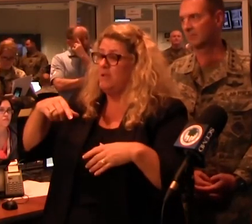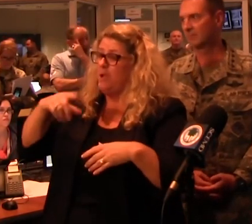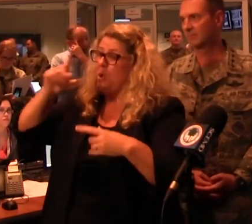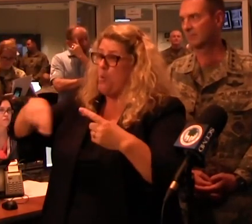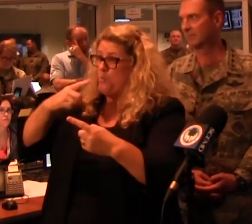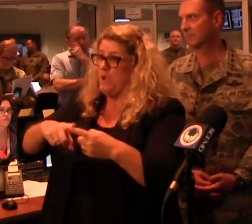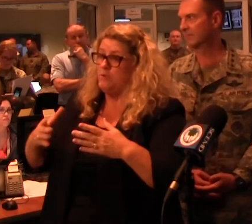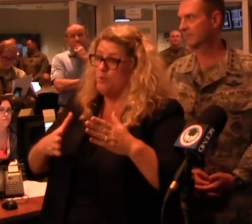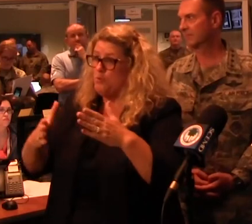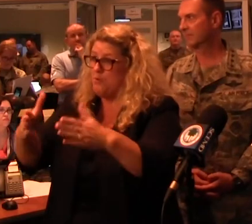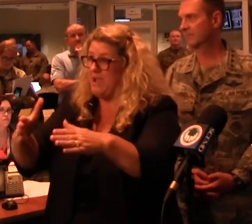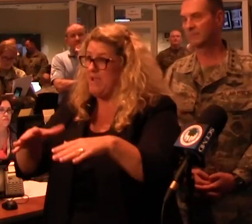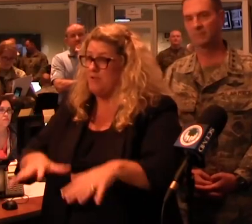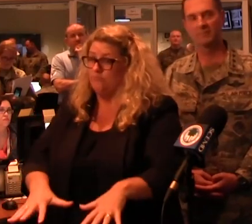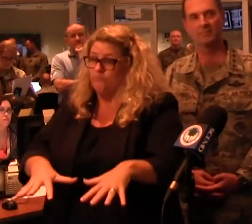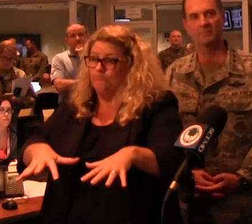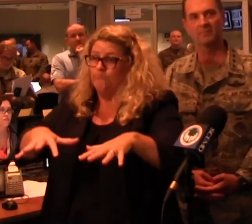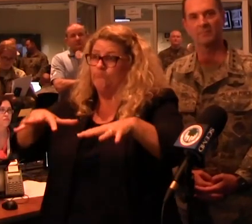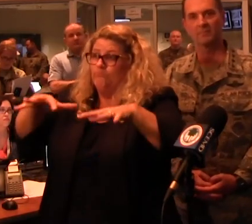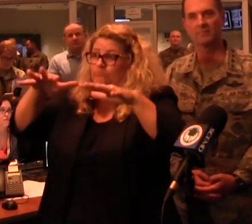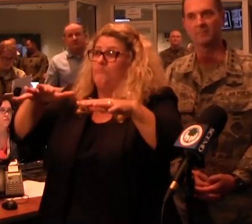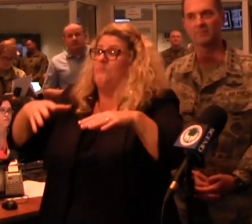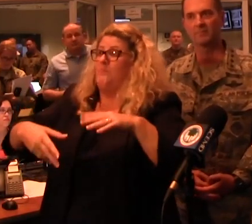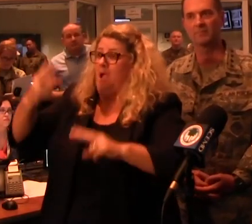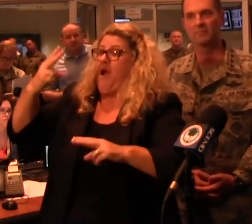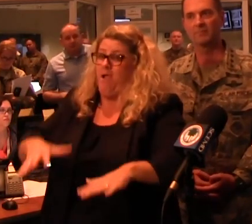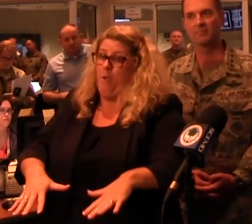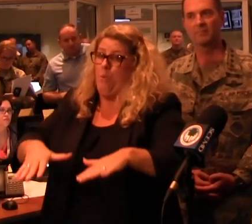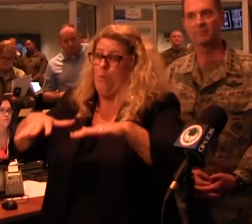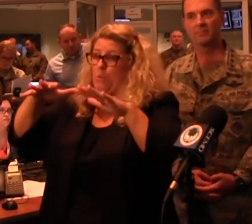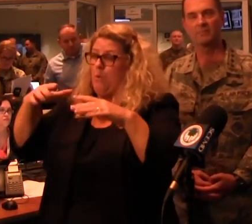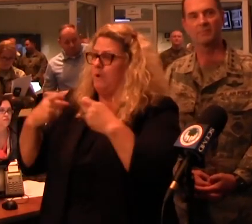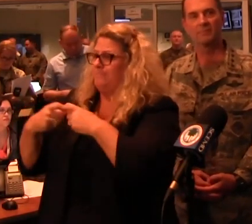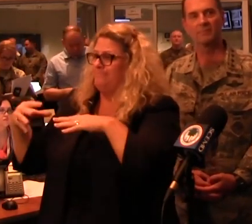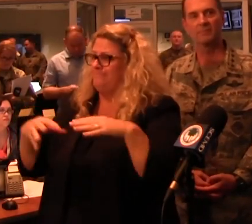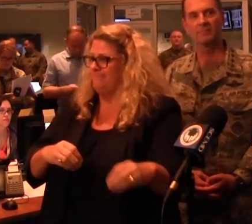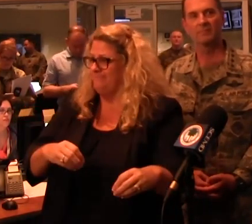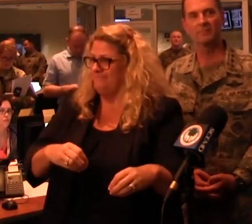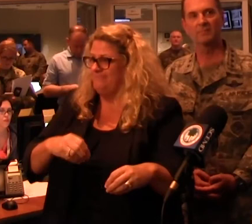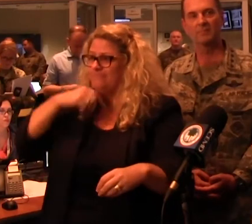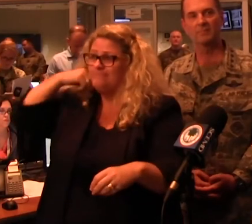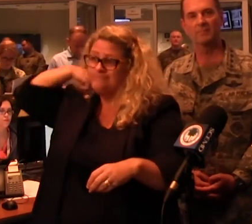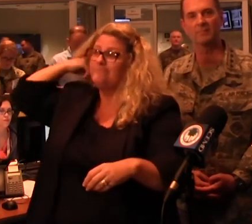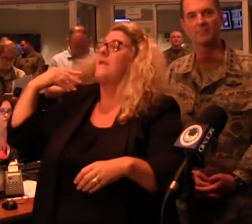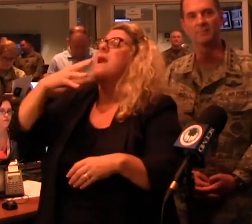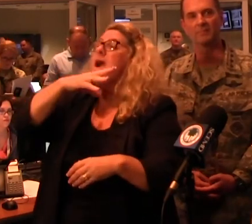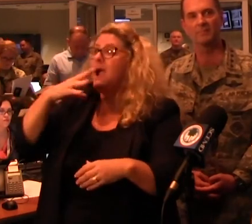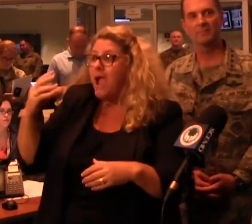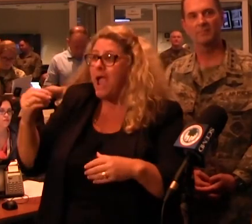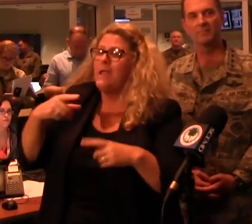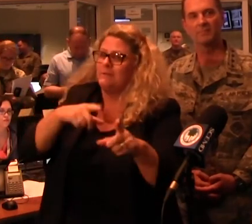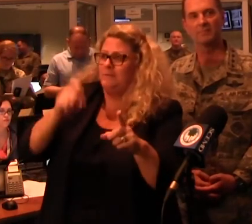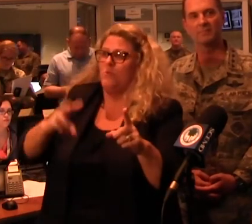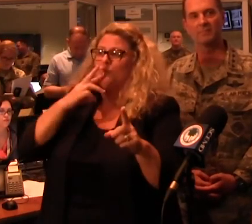the water systems that are taking water out of the rivers, for example. And so what that means, there'll be no water in all those towns. So we're having to get water